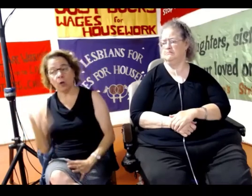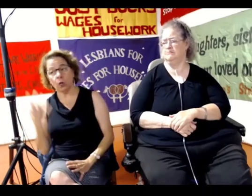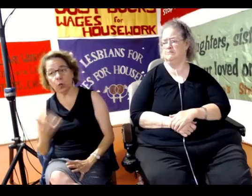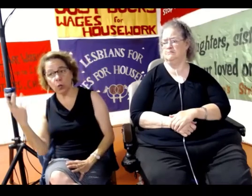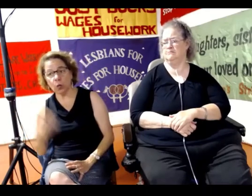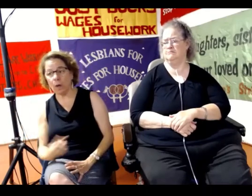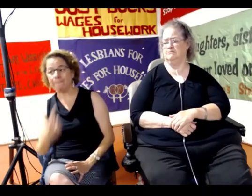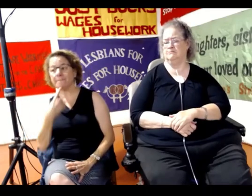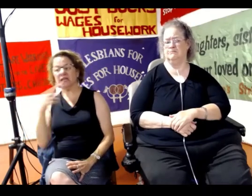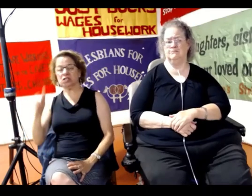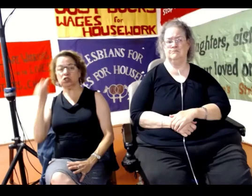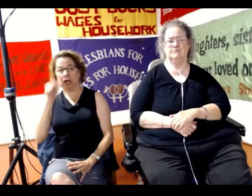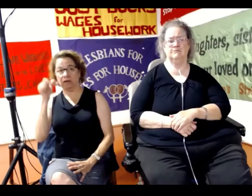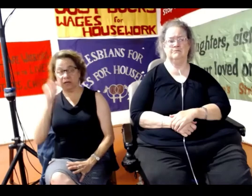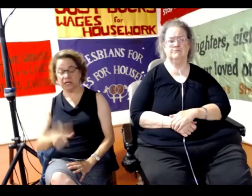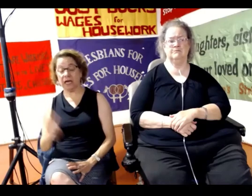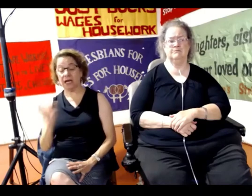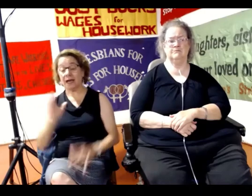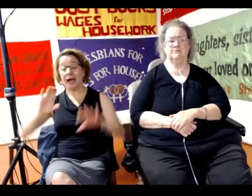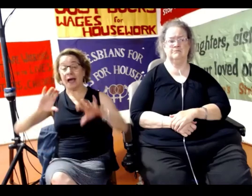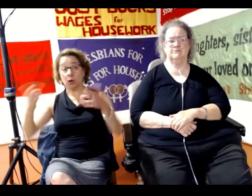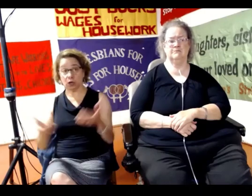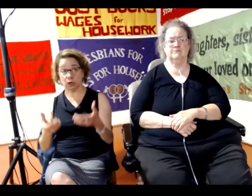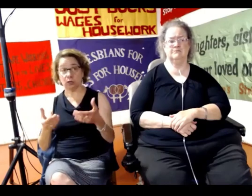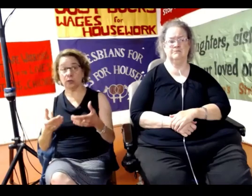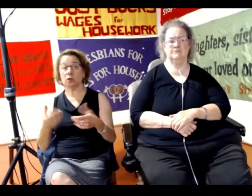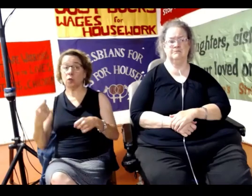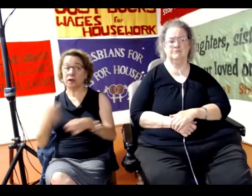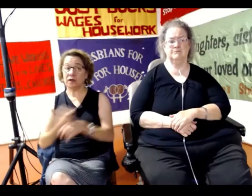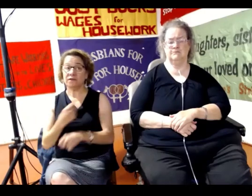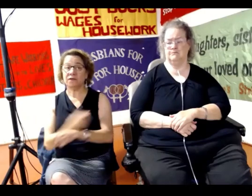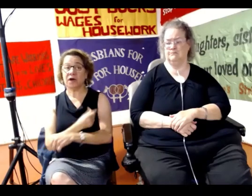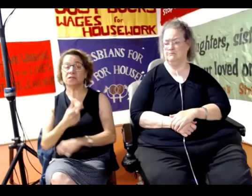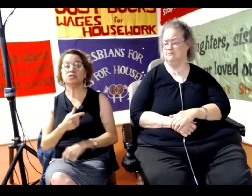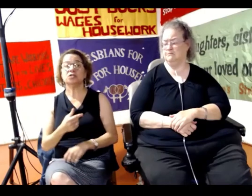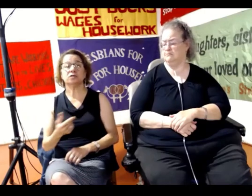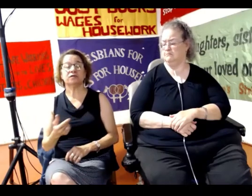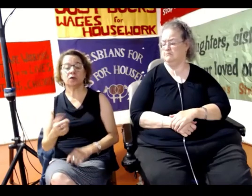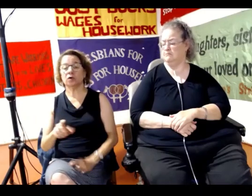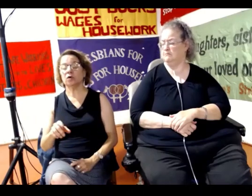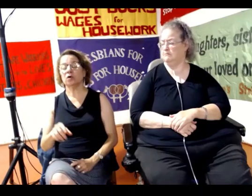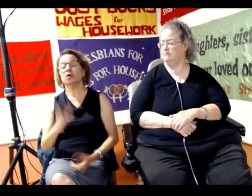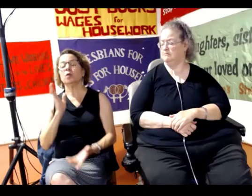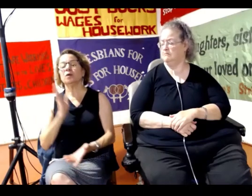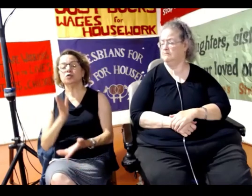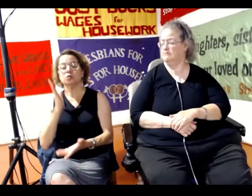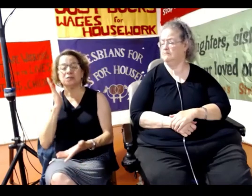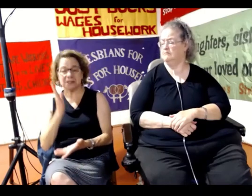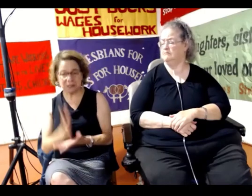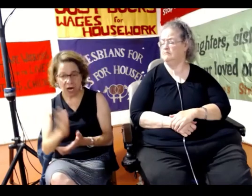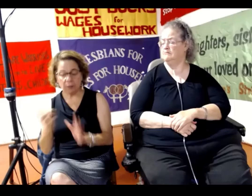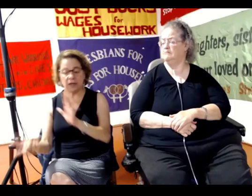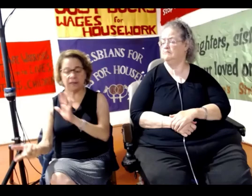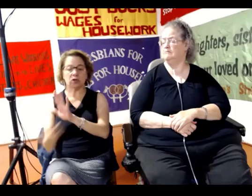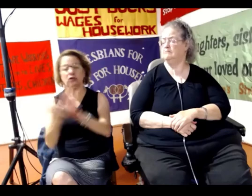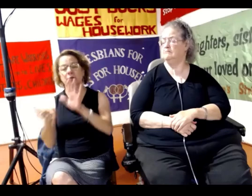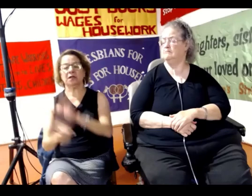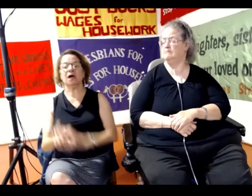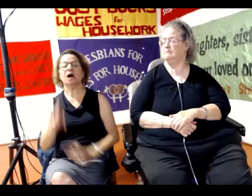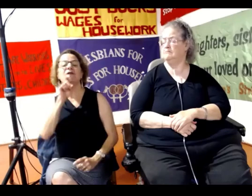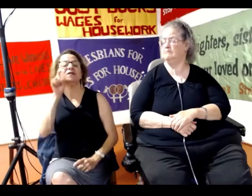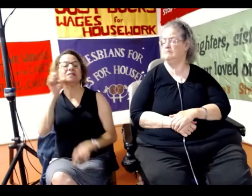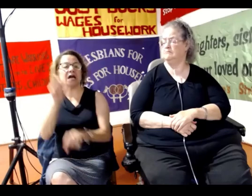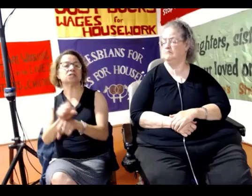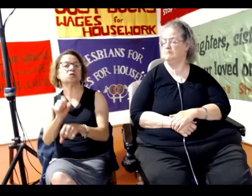So, as a network, we are campaigning for decriminalization, that is to end the criminalization of sex